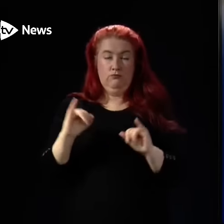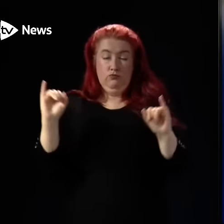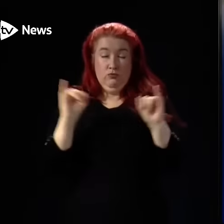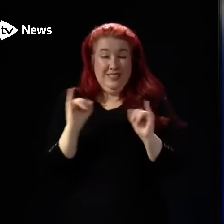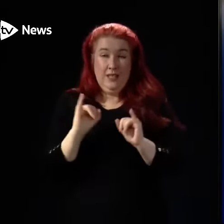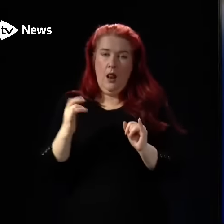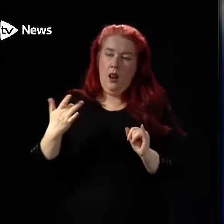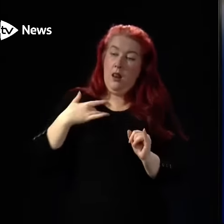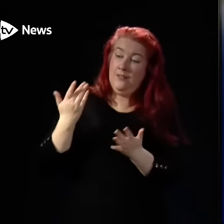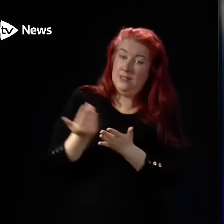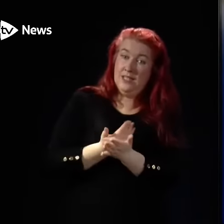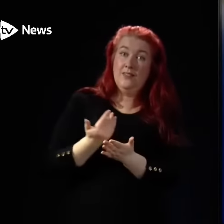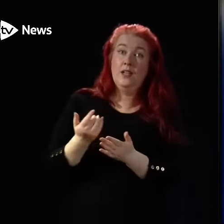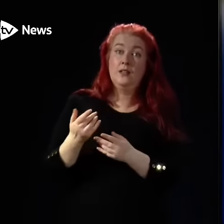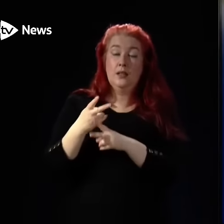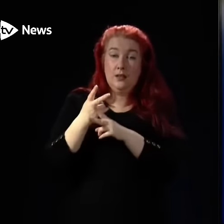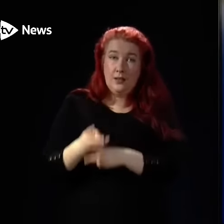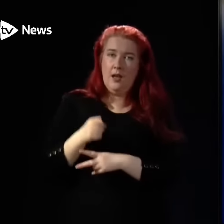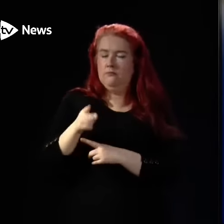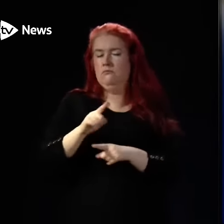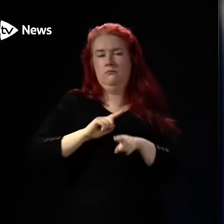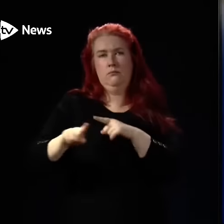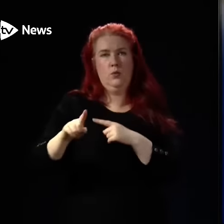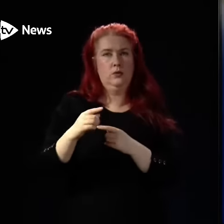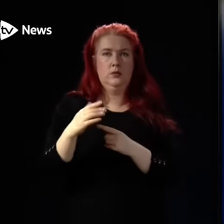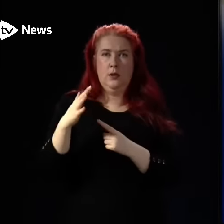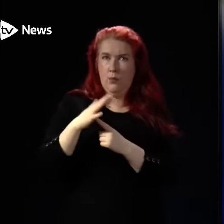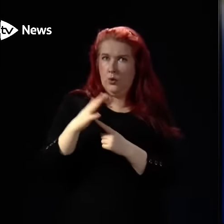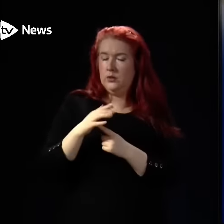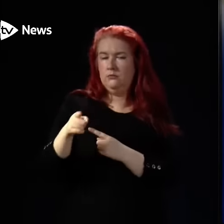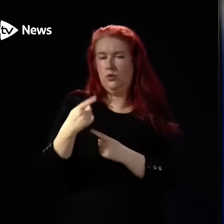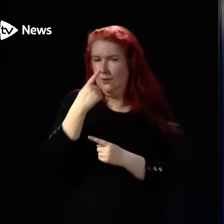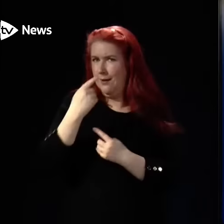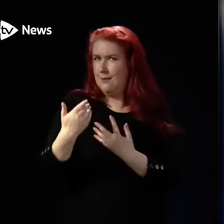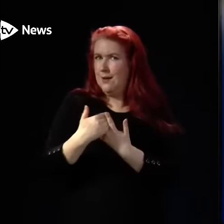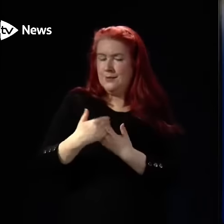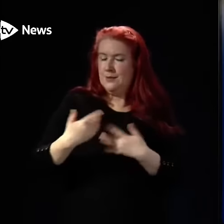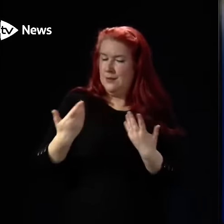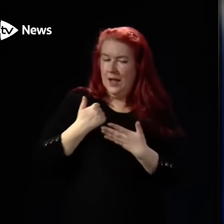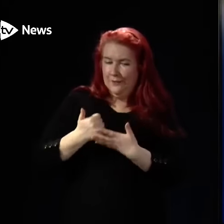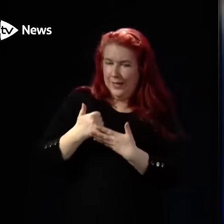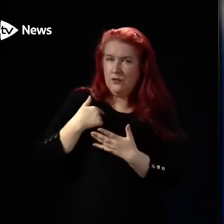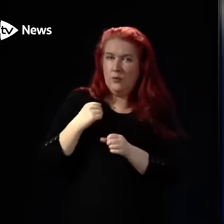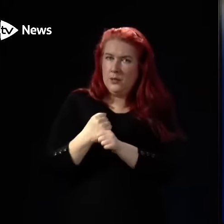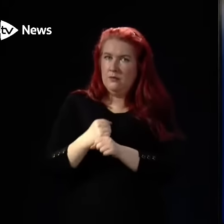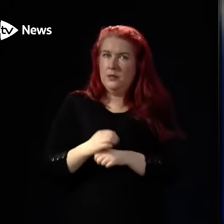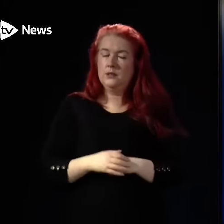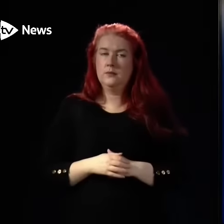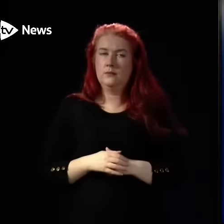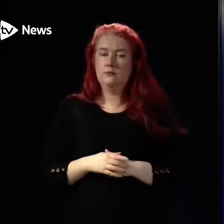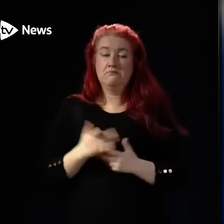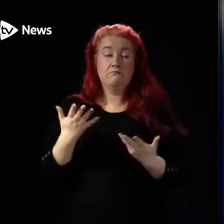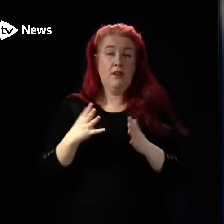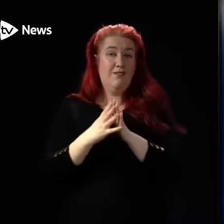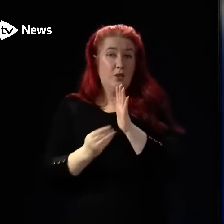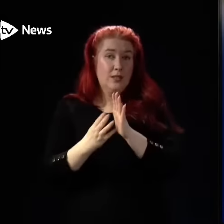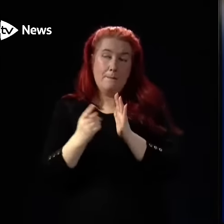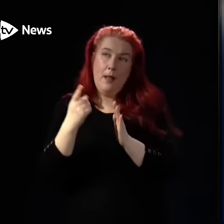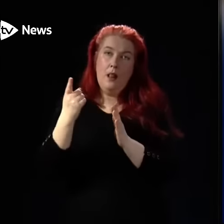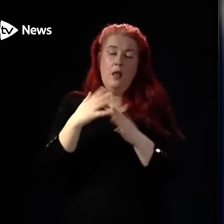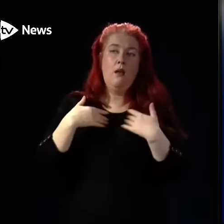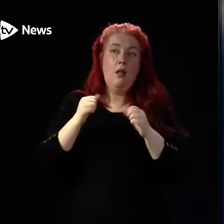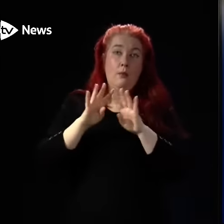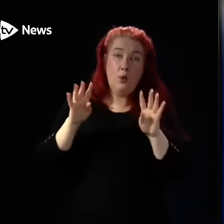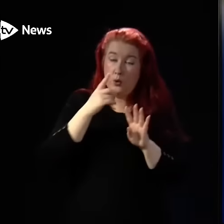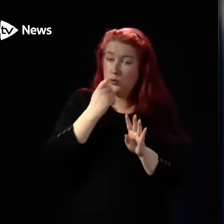that is deemed necessary, accessing advice from government as required. These steps could include, for example, delivering